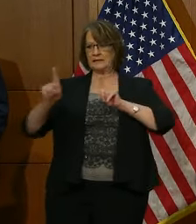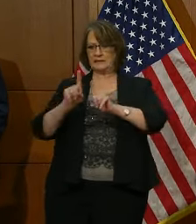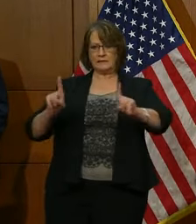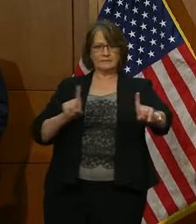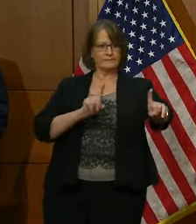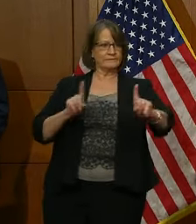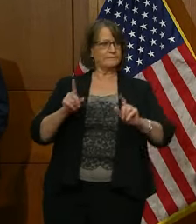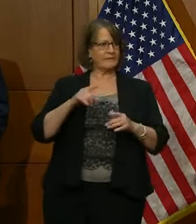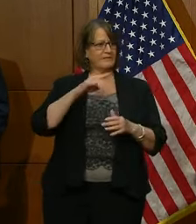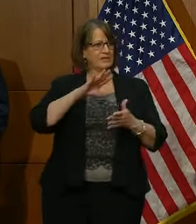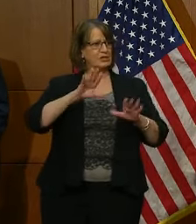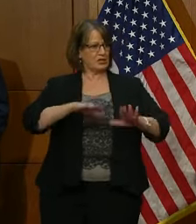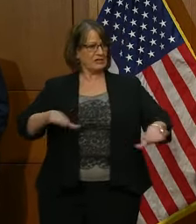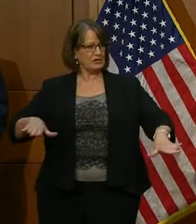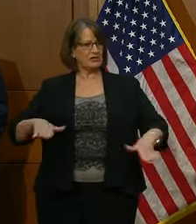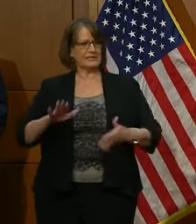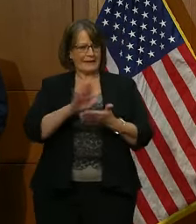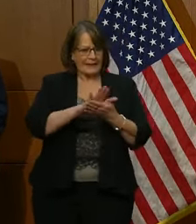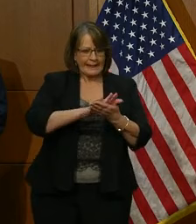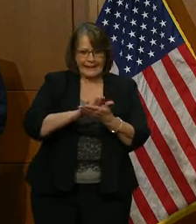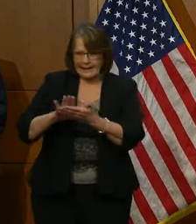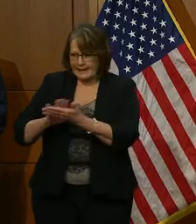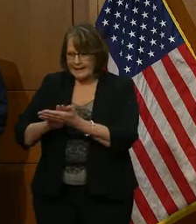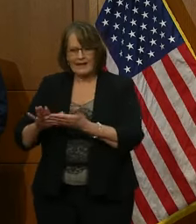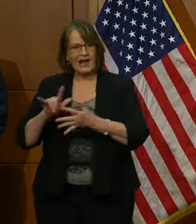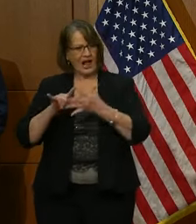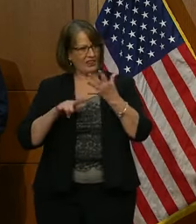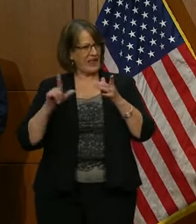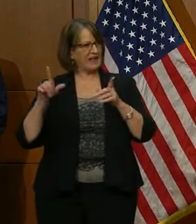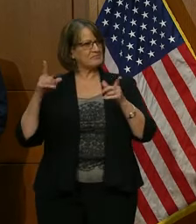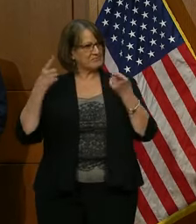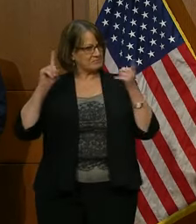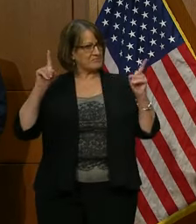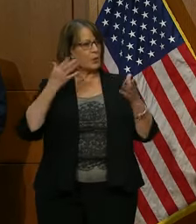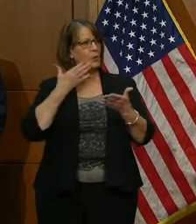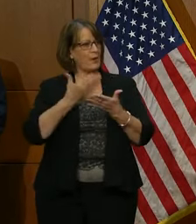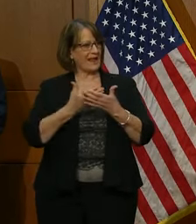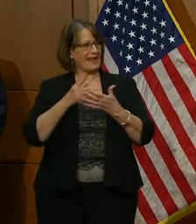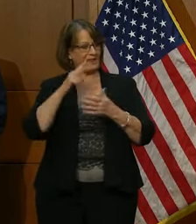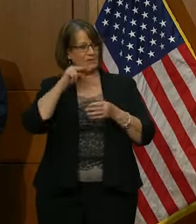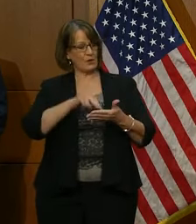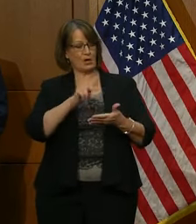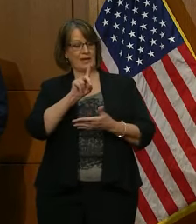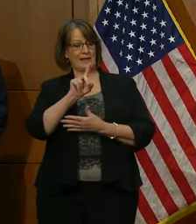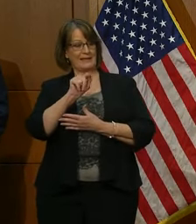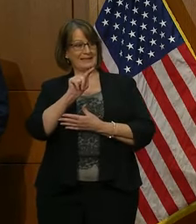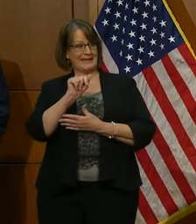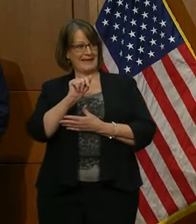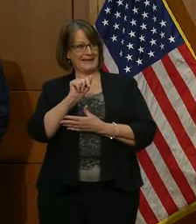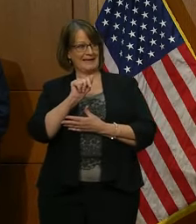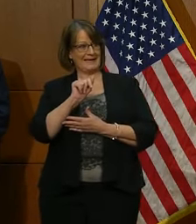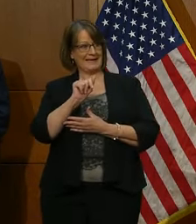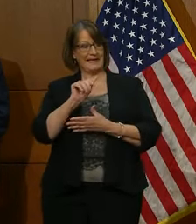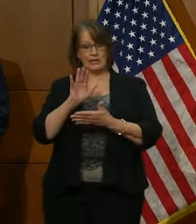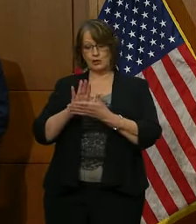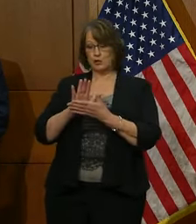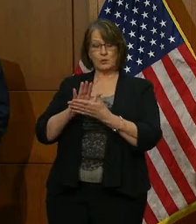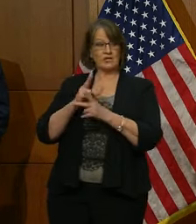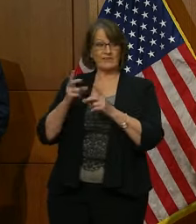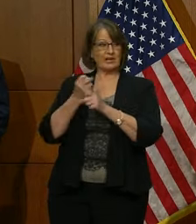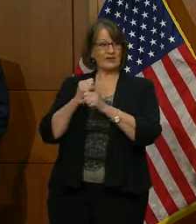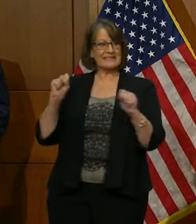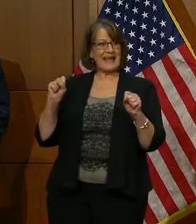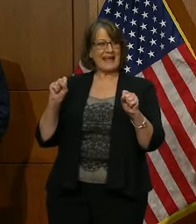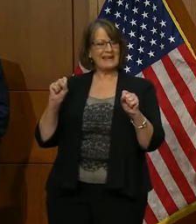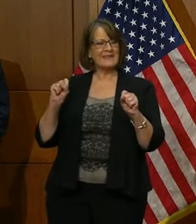their distancing, cleansing. All that's gone well. So if you look at the data, schools are very safe. It's